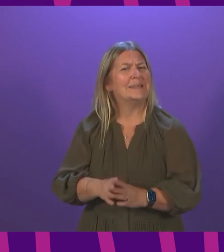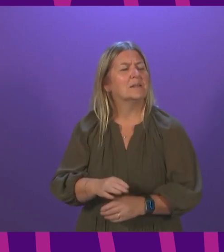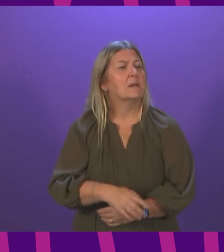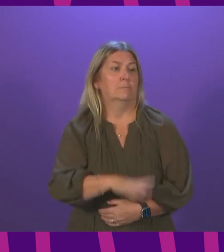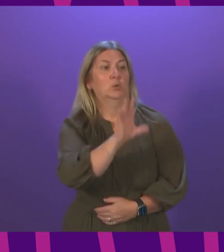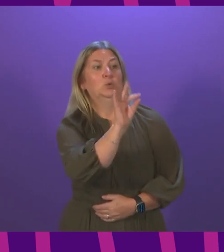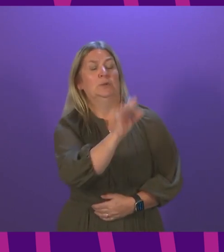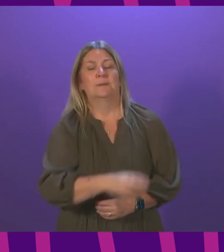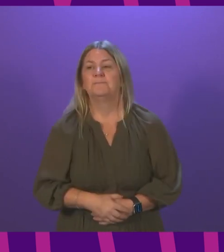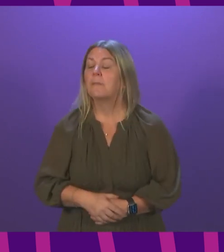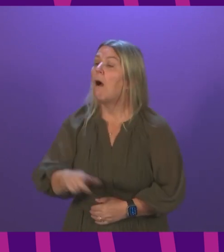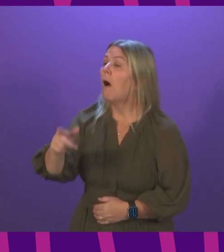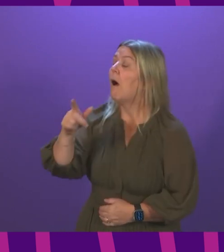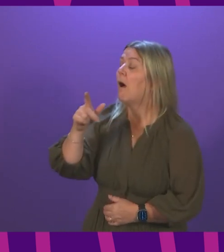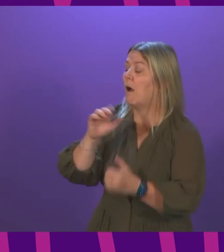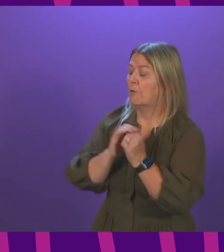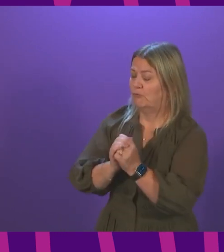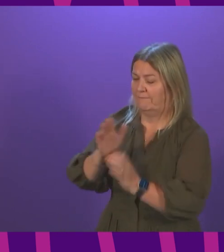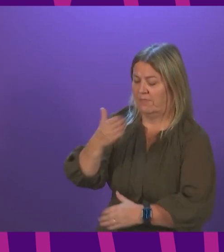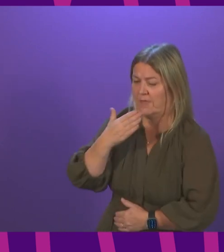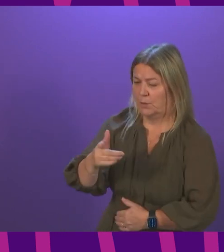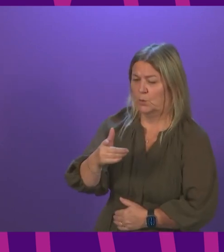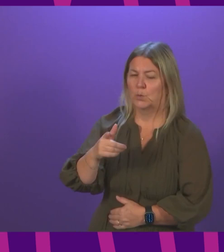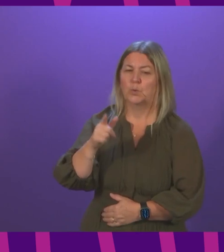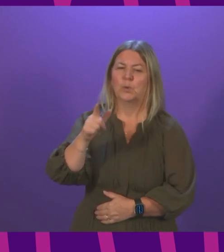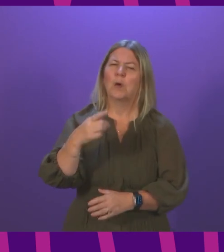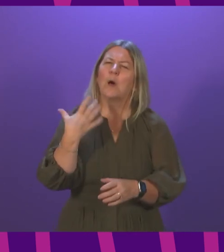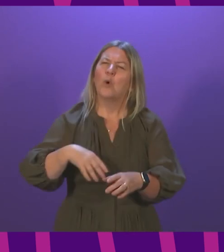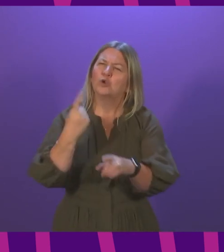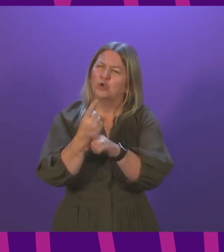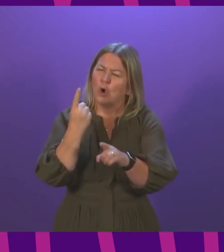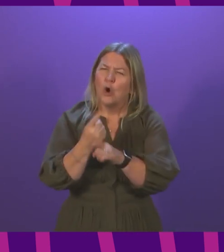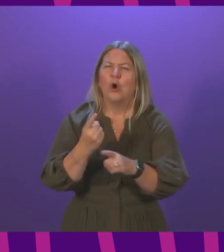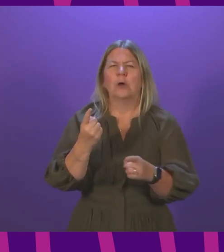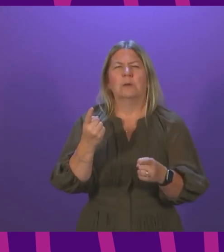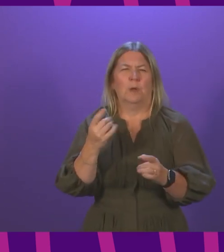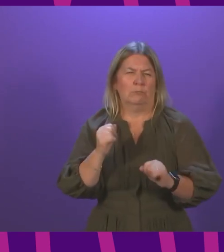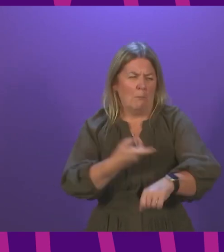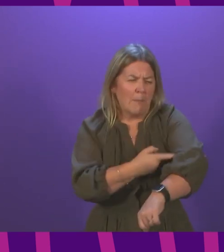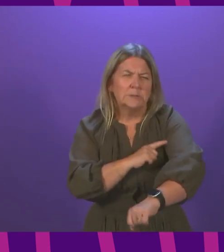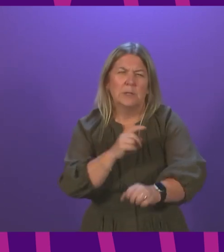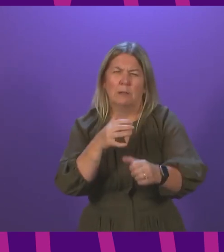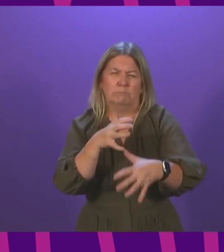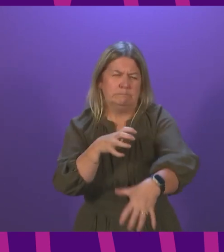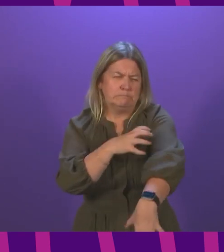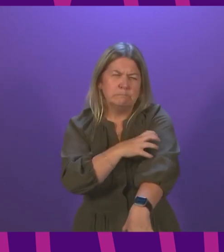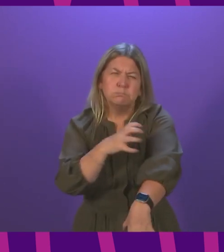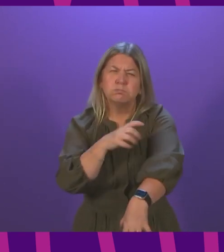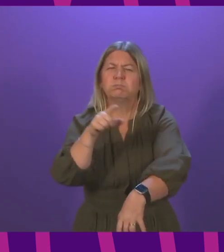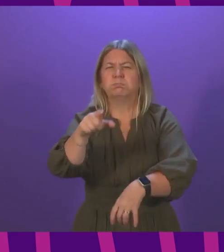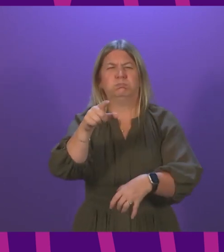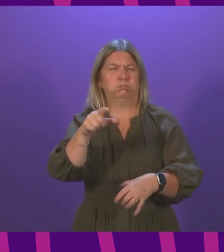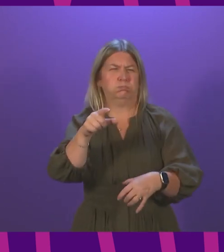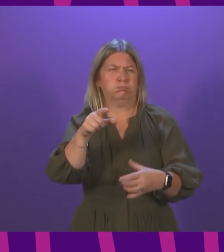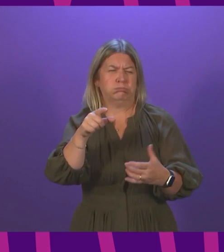I'm very grateful for that reply. Muscle spasms, chronic fatigue, diarrhea, air hunger to the point of